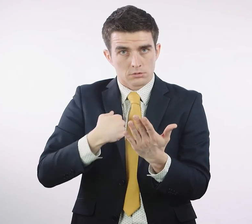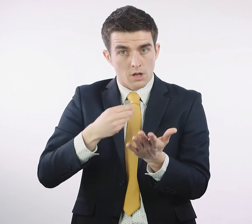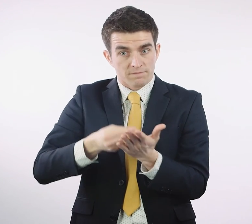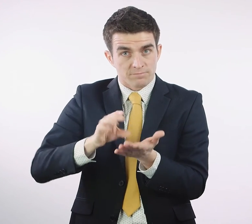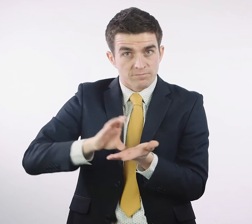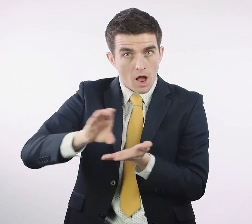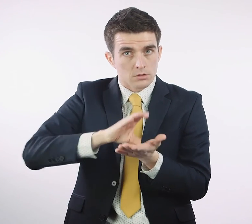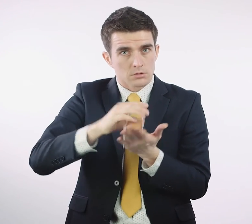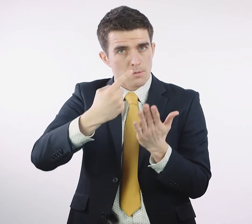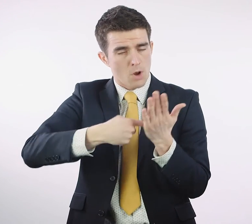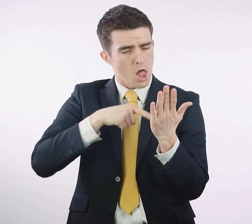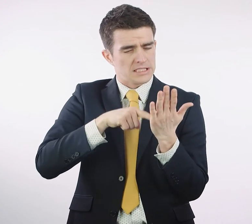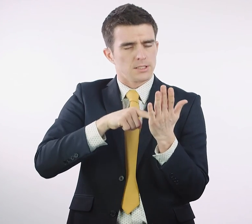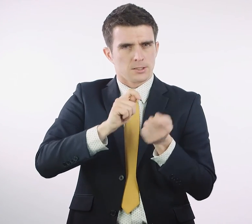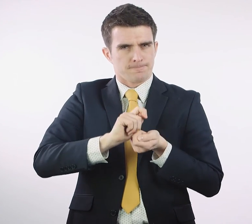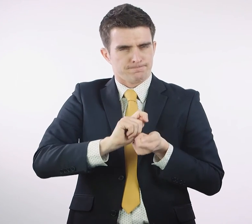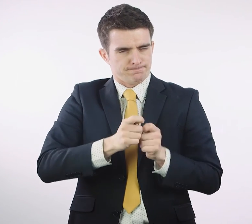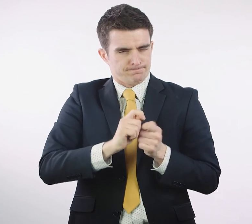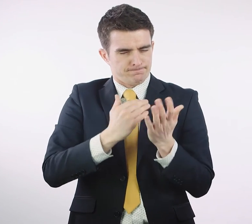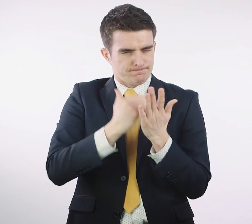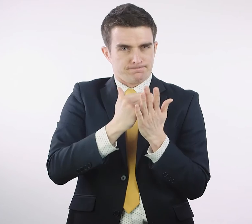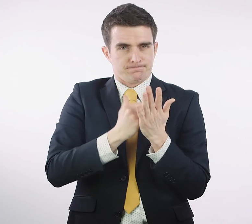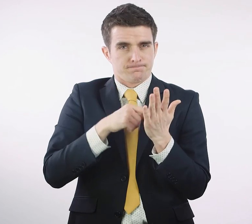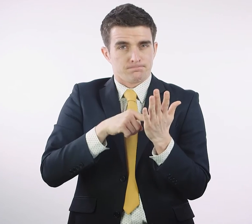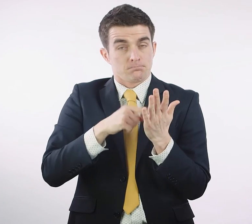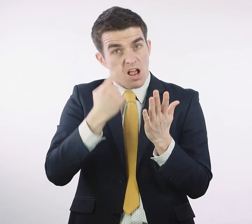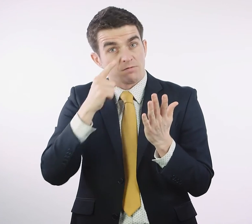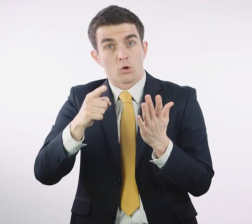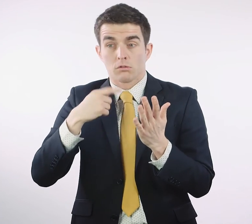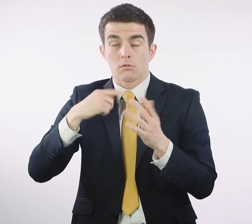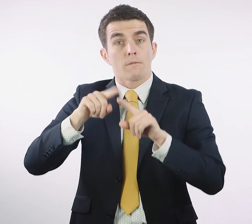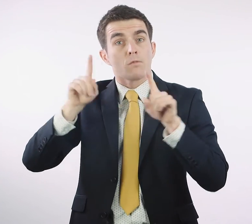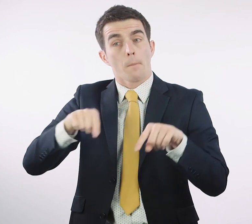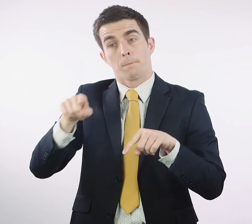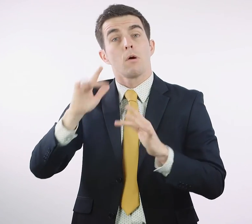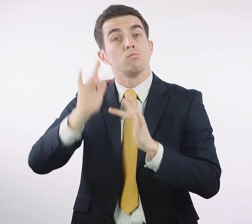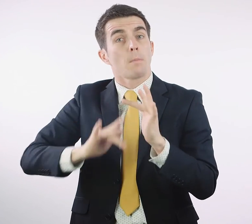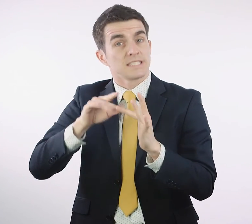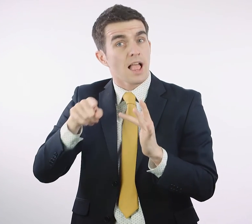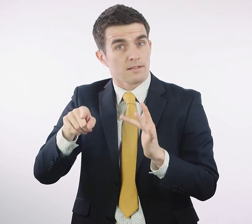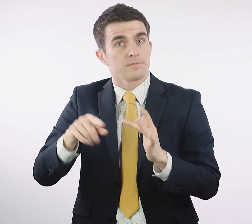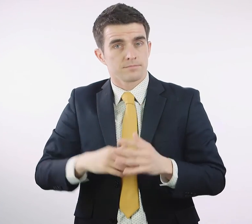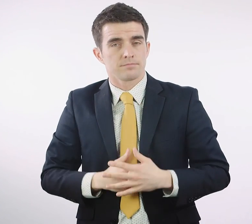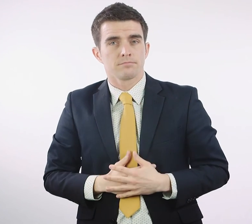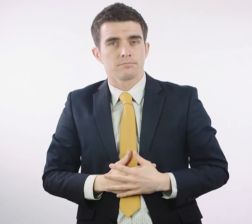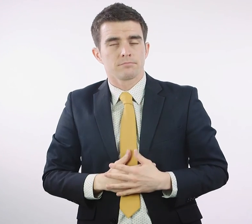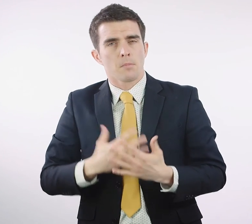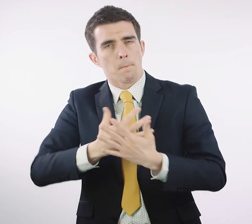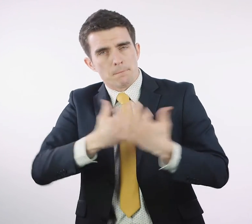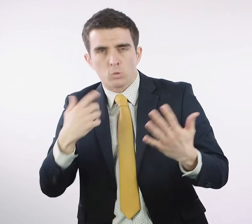These are all available on our website. Most of the information you will need to know about us and what we do is also on